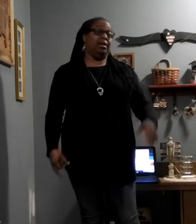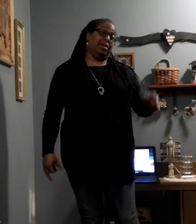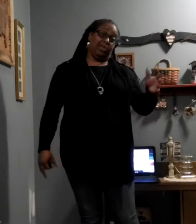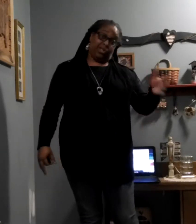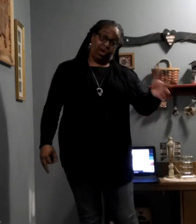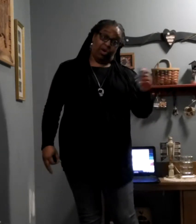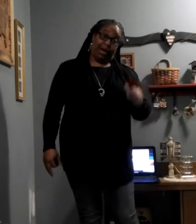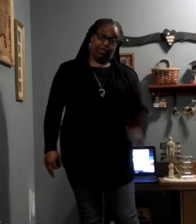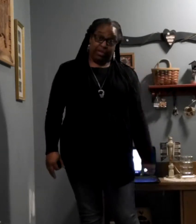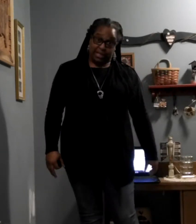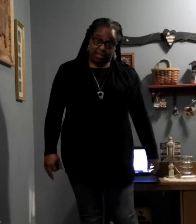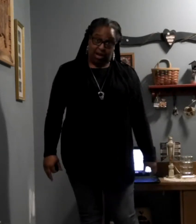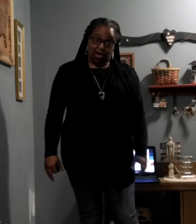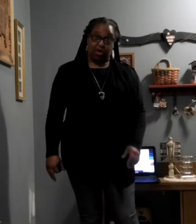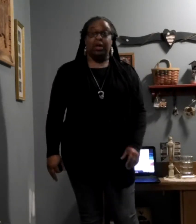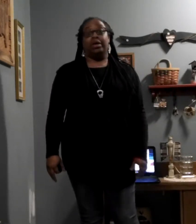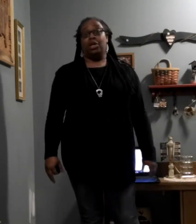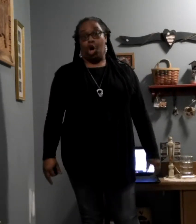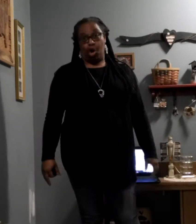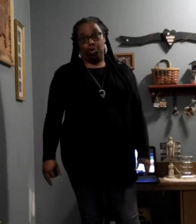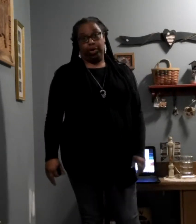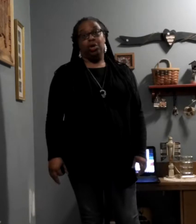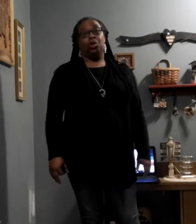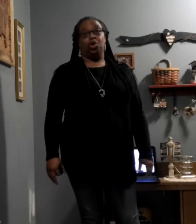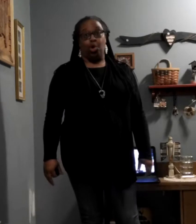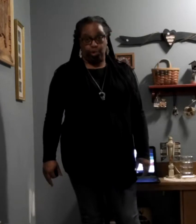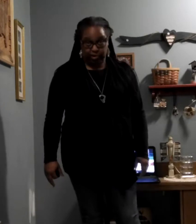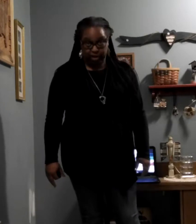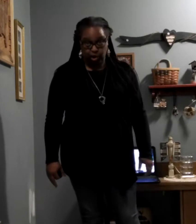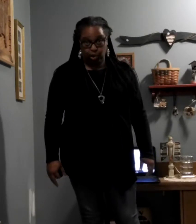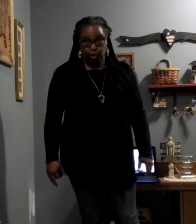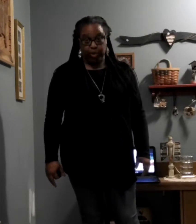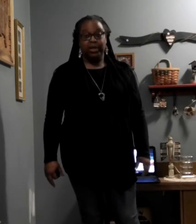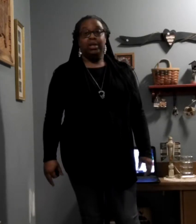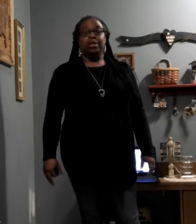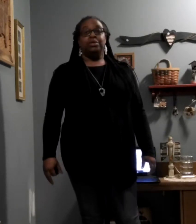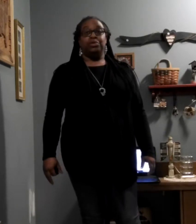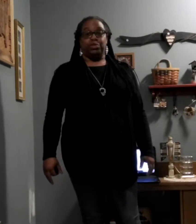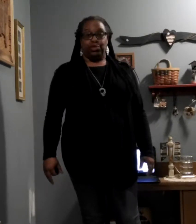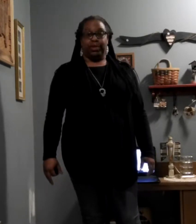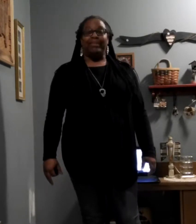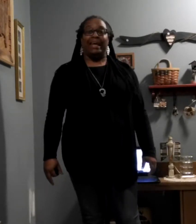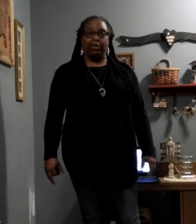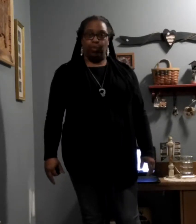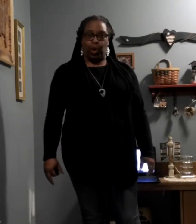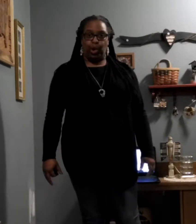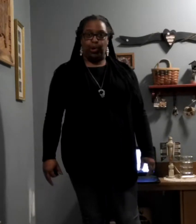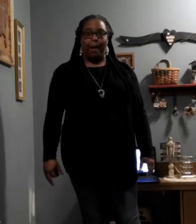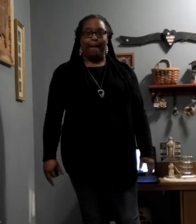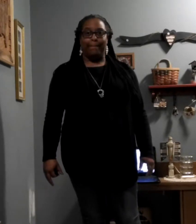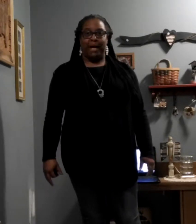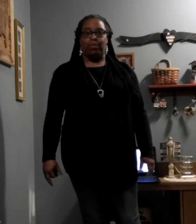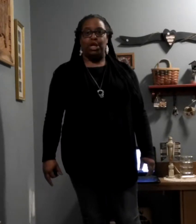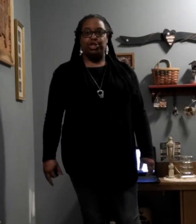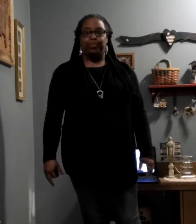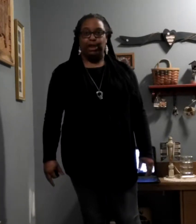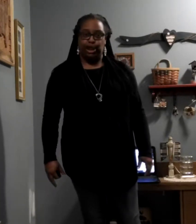So I wrote this song called Colder Than Cold to the tune of King of the Road by Roger Miller.